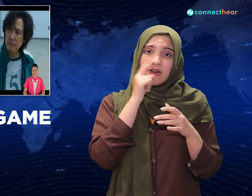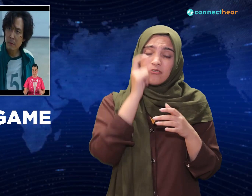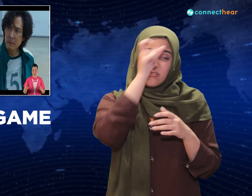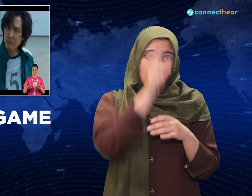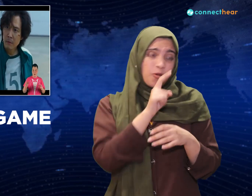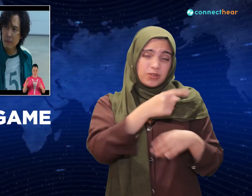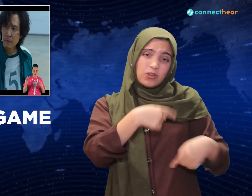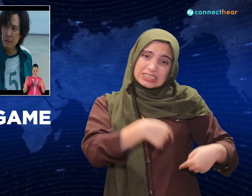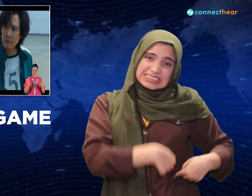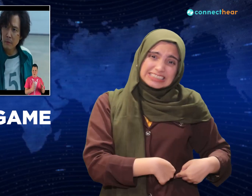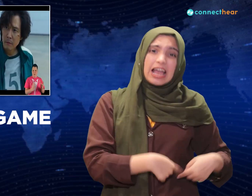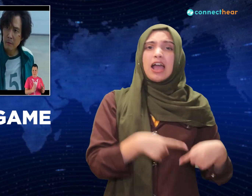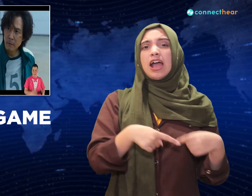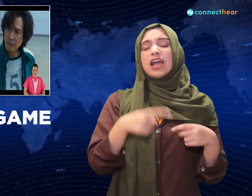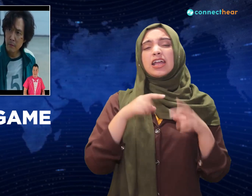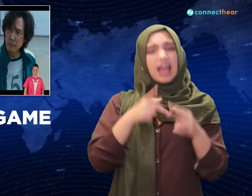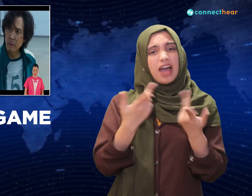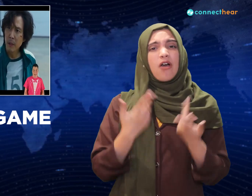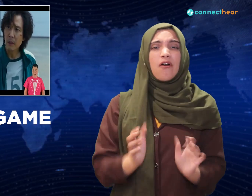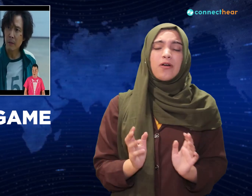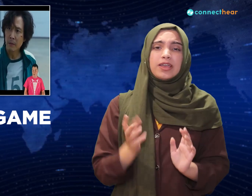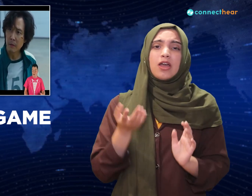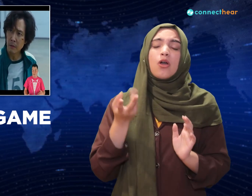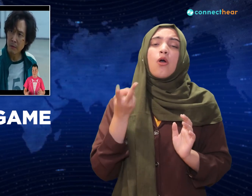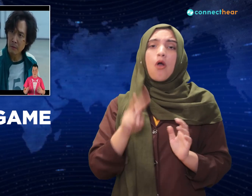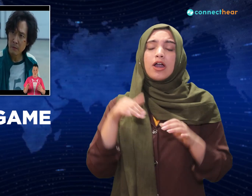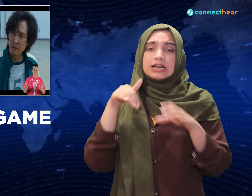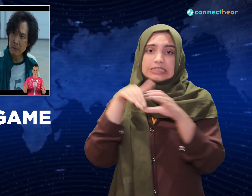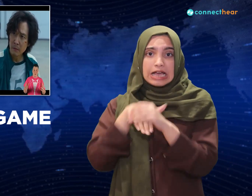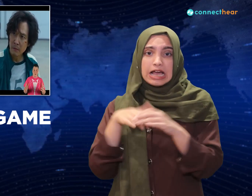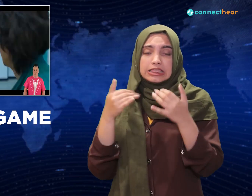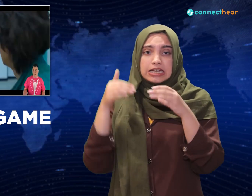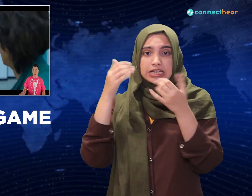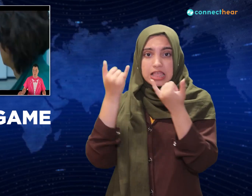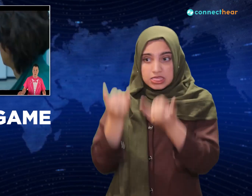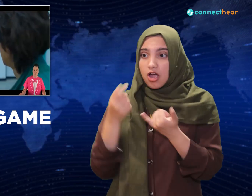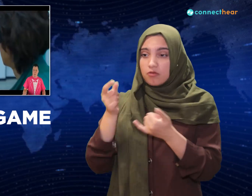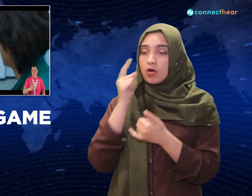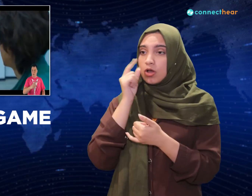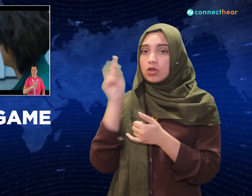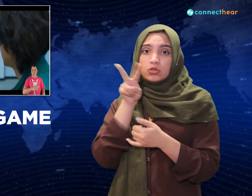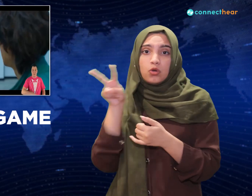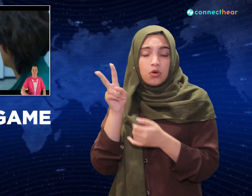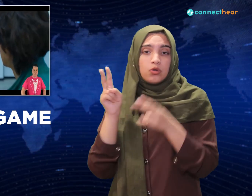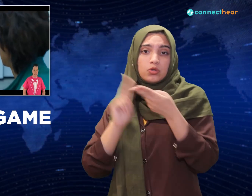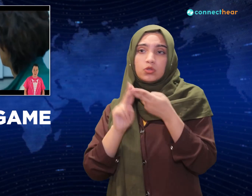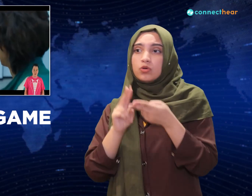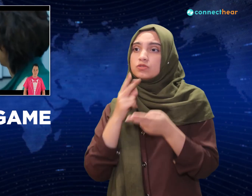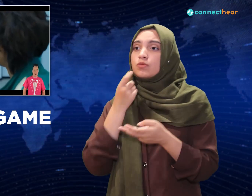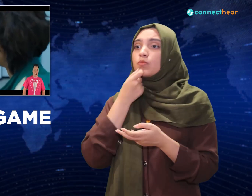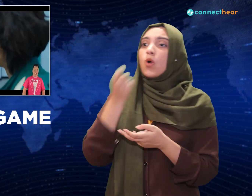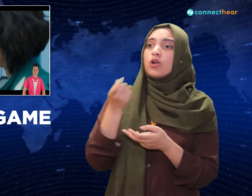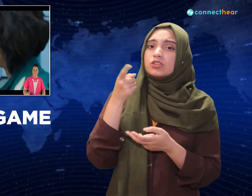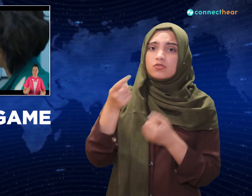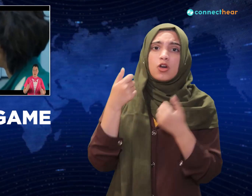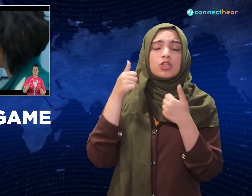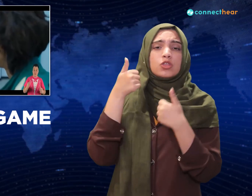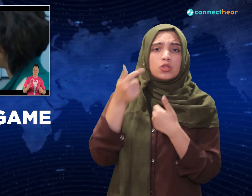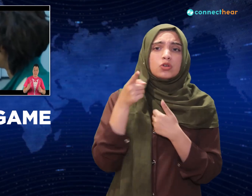Sangwoo, you pushed that guy. That wasn't cool. But Sangwoo's like, put yourself together man. It's kill or be